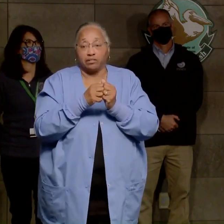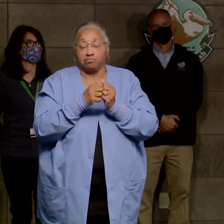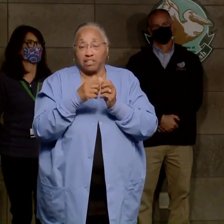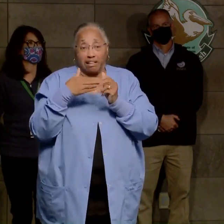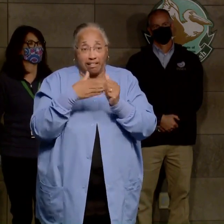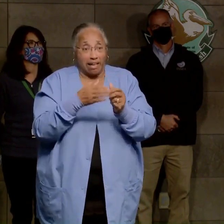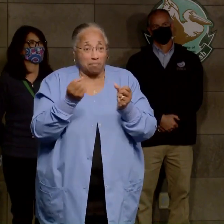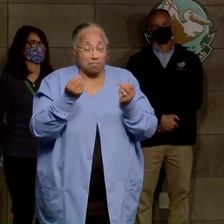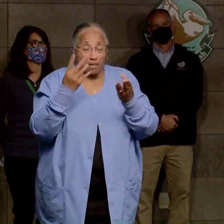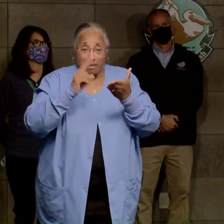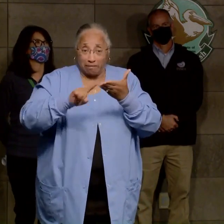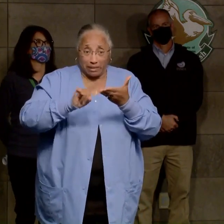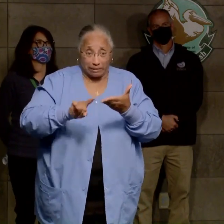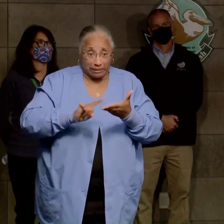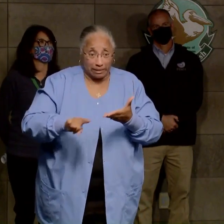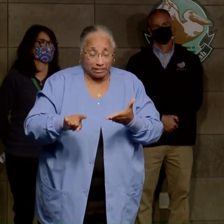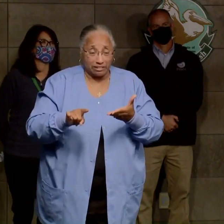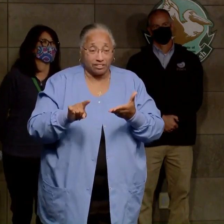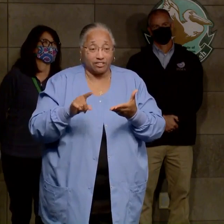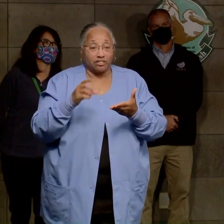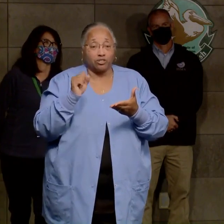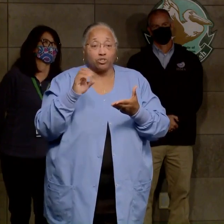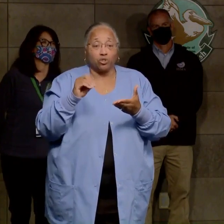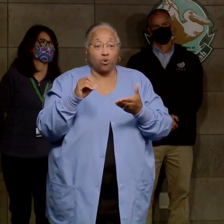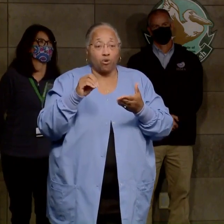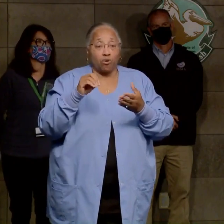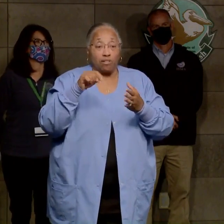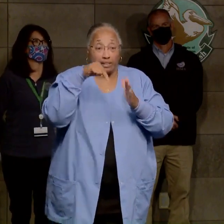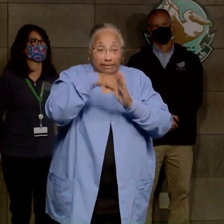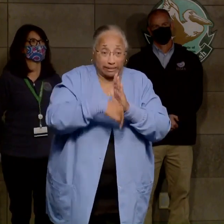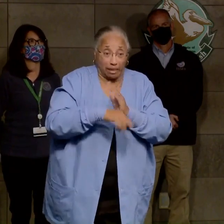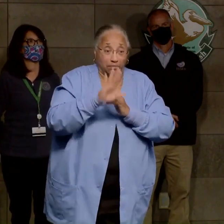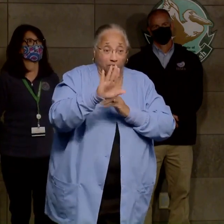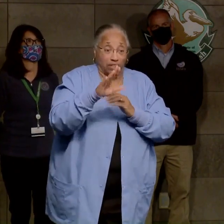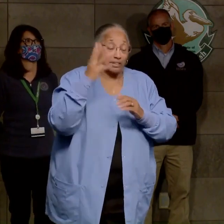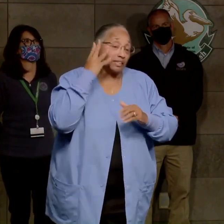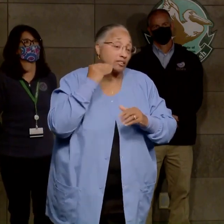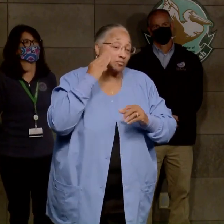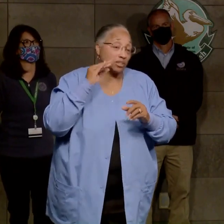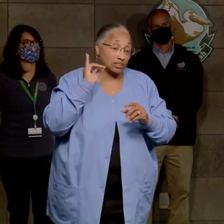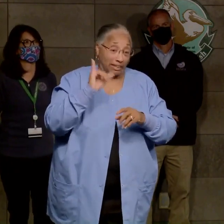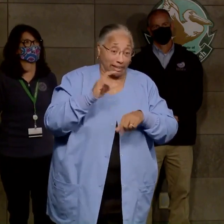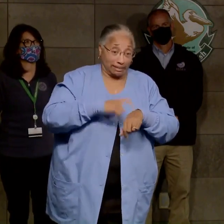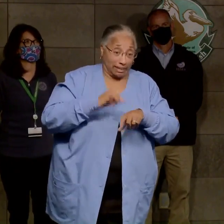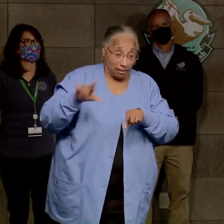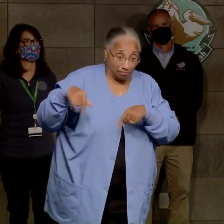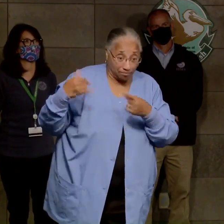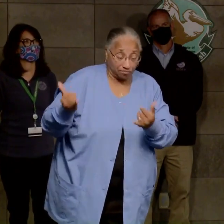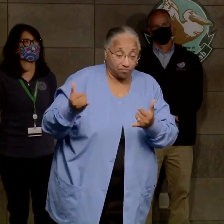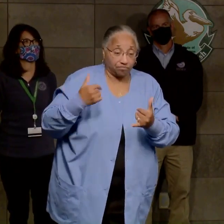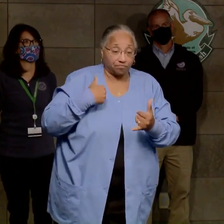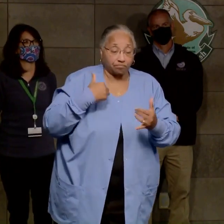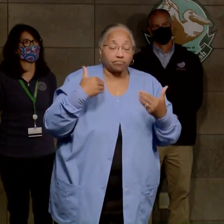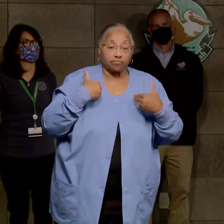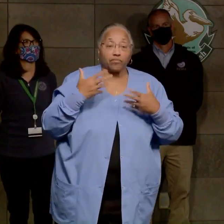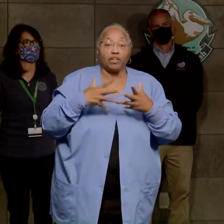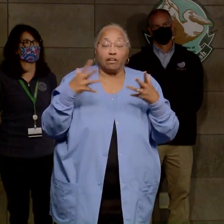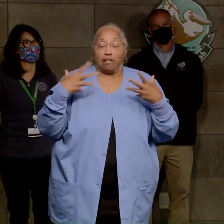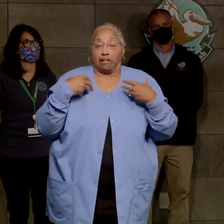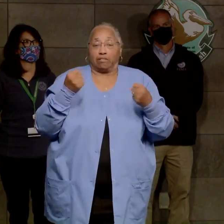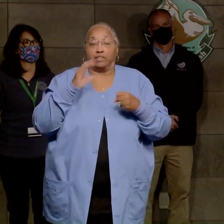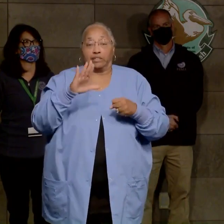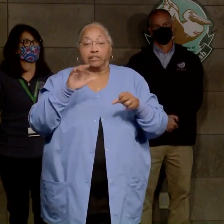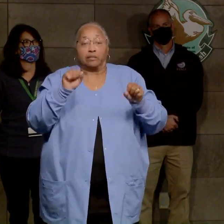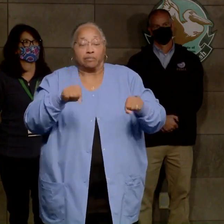many investigations. And so it's the breadth of his experience over that time. And I have an awful lot of confidence in his